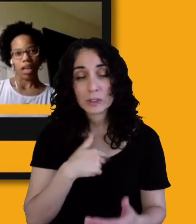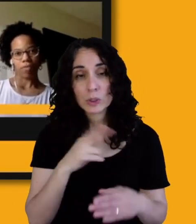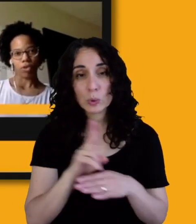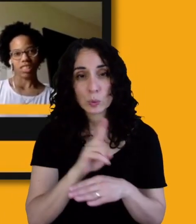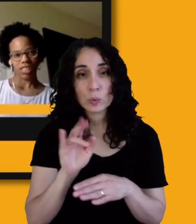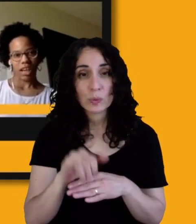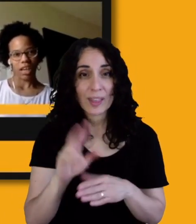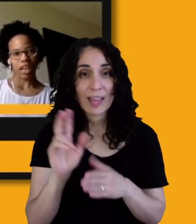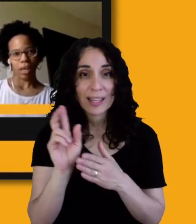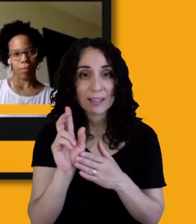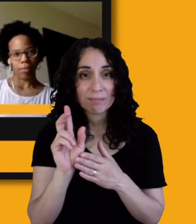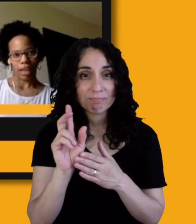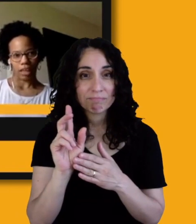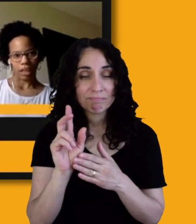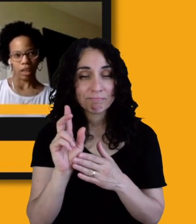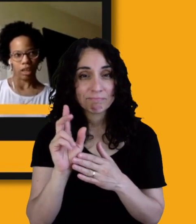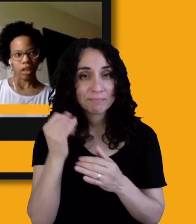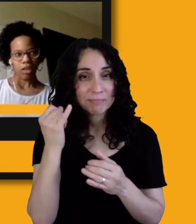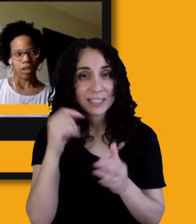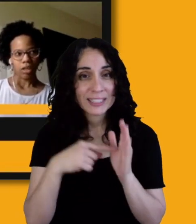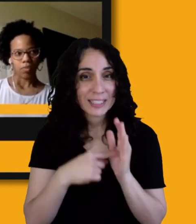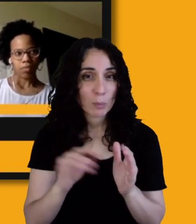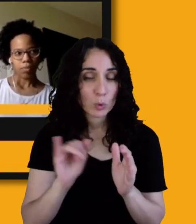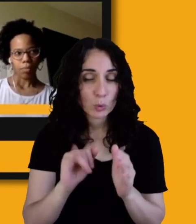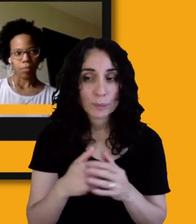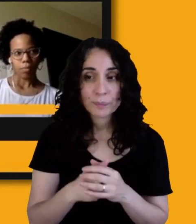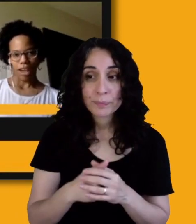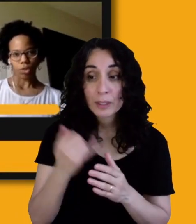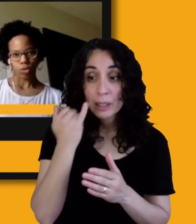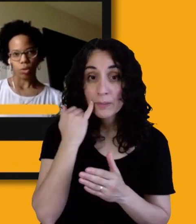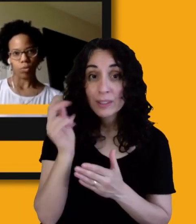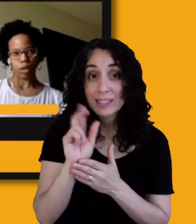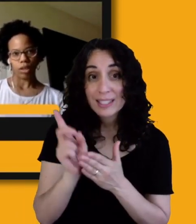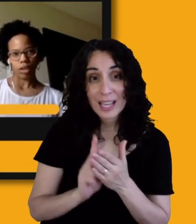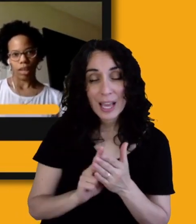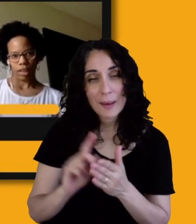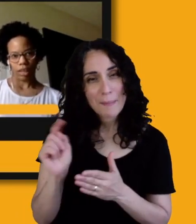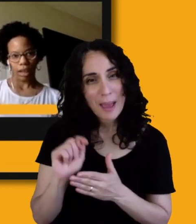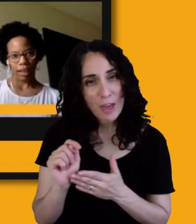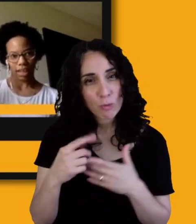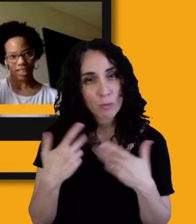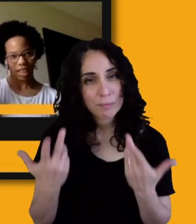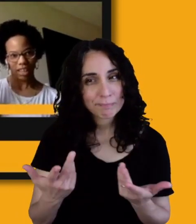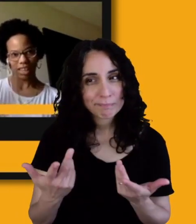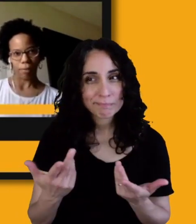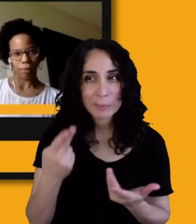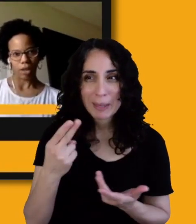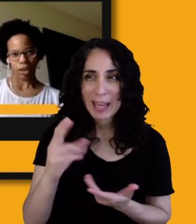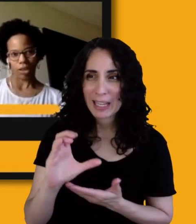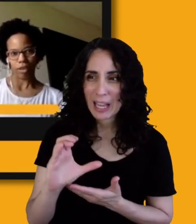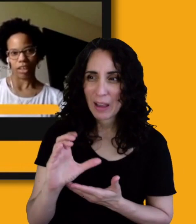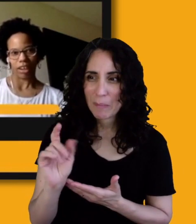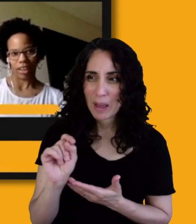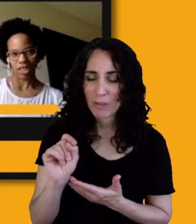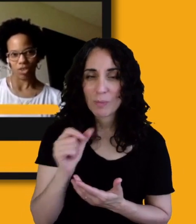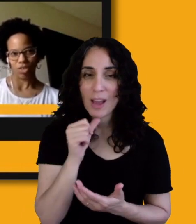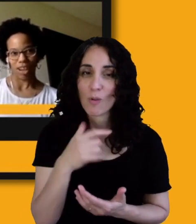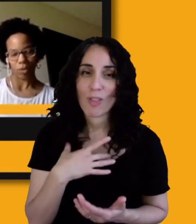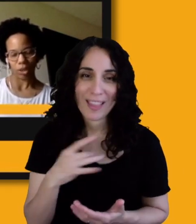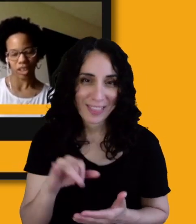you design a, a bathroom, a, I guess, handicap bathroom, I don't really like to use that word.